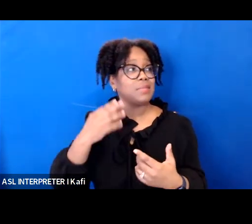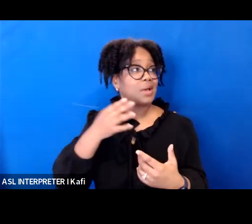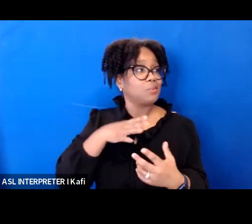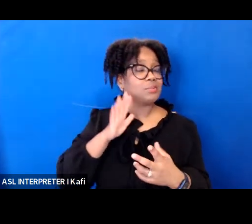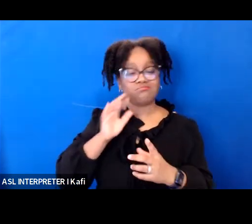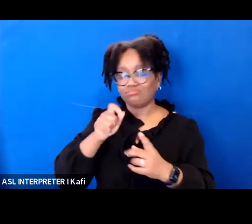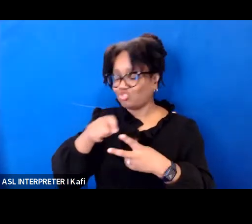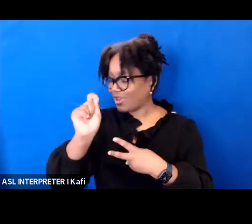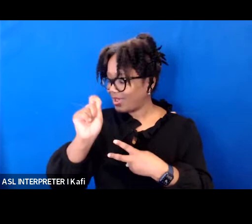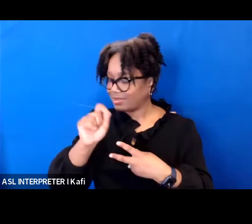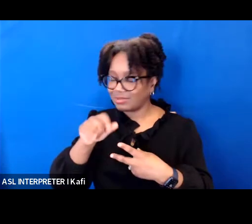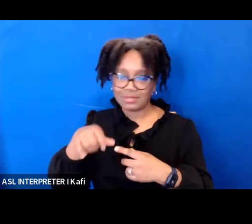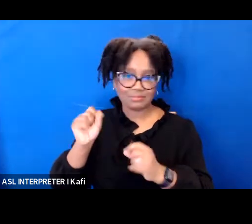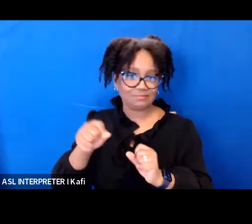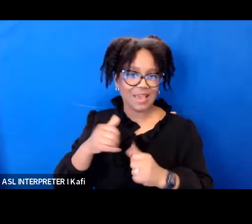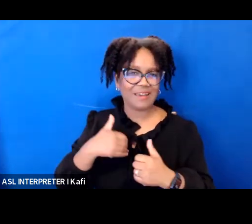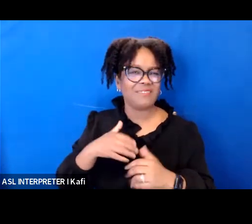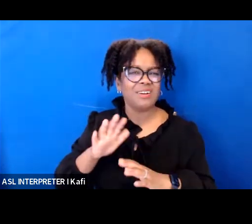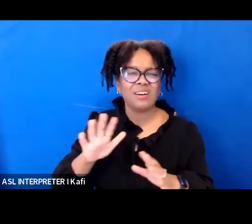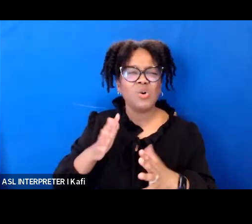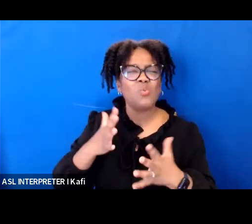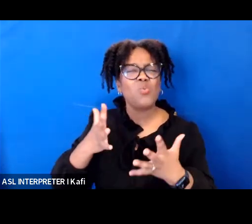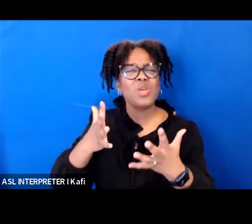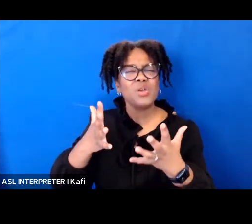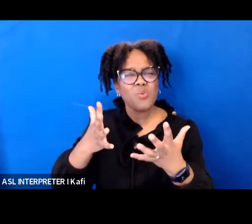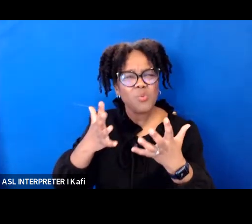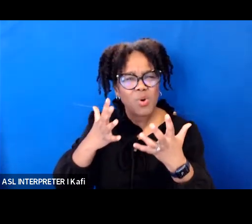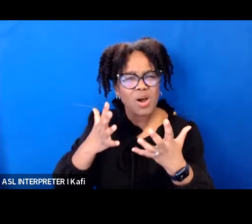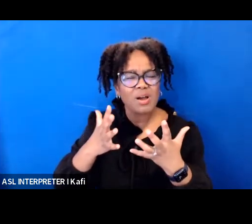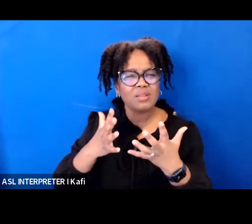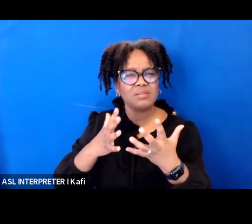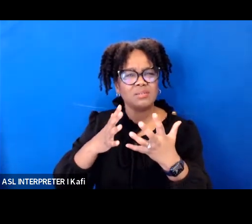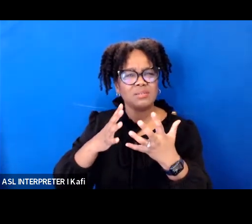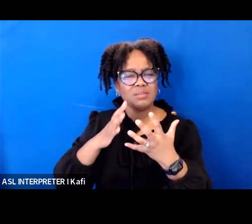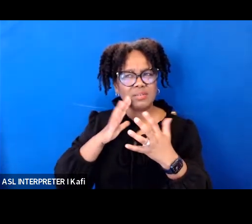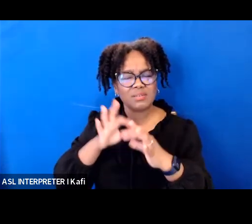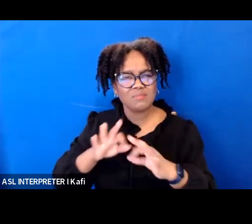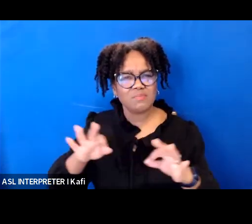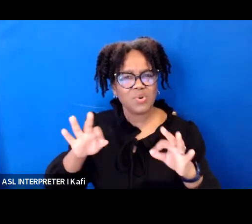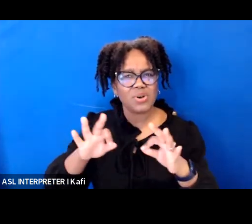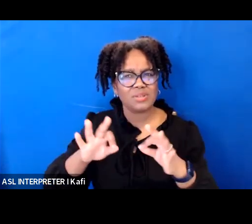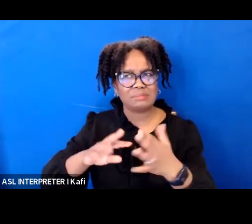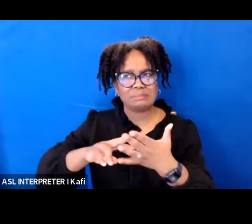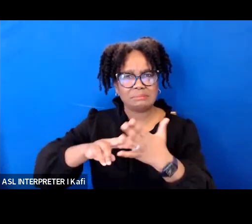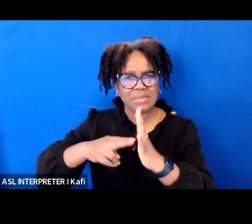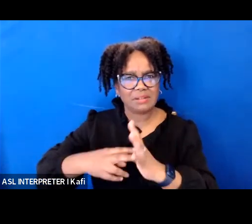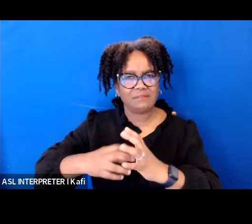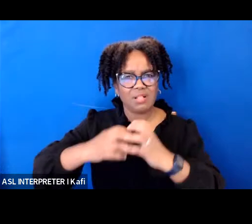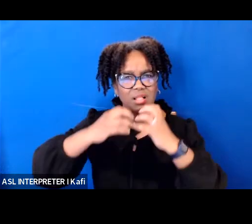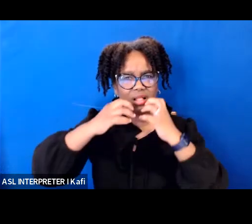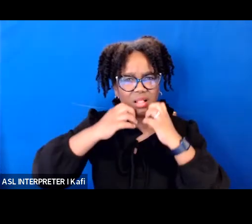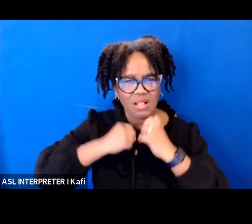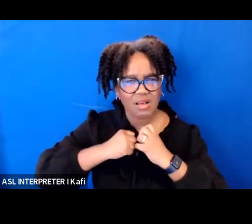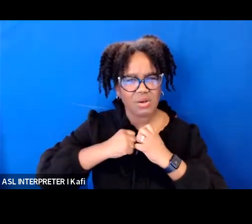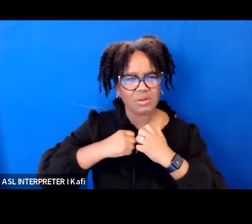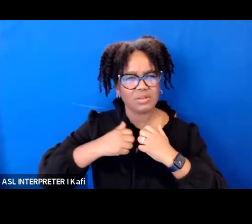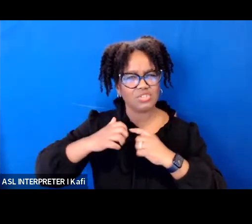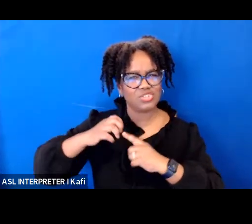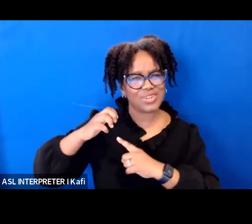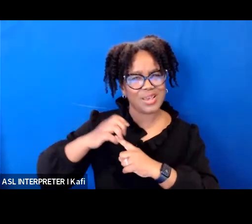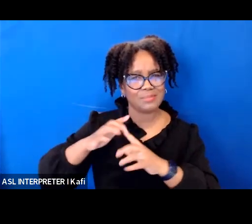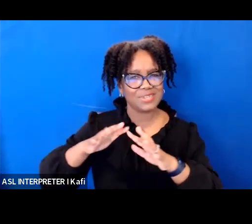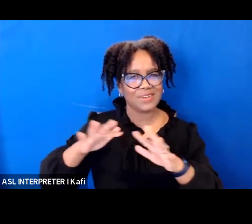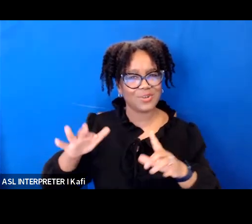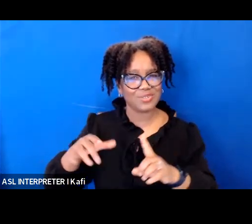diversity and i want to stress that judge jackson is highly highly qualified and